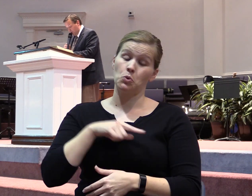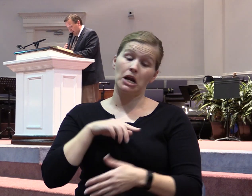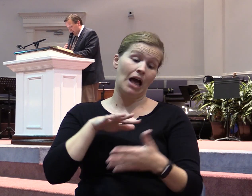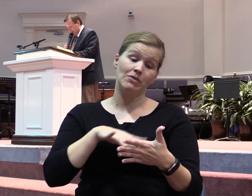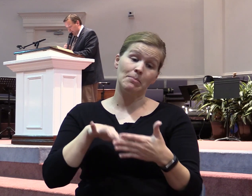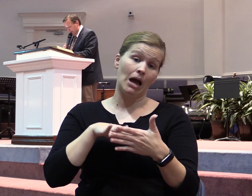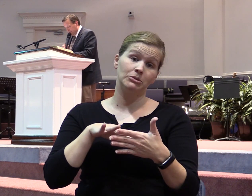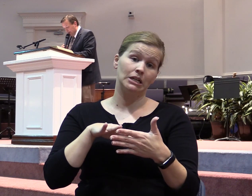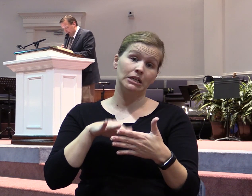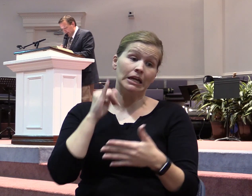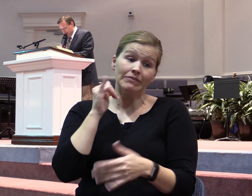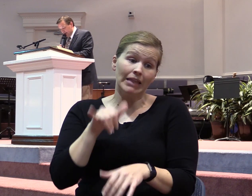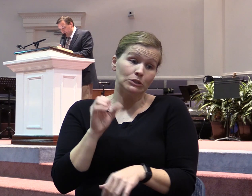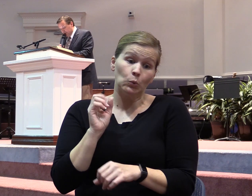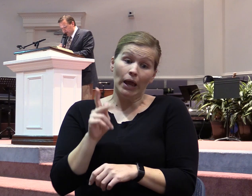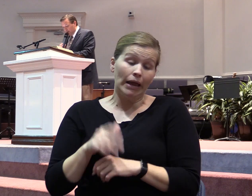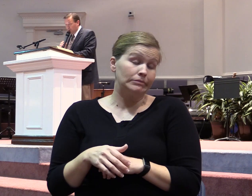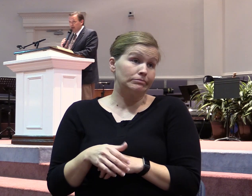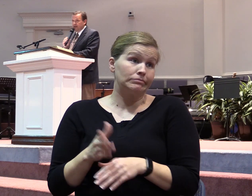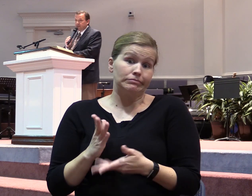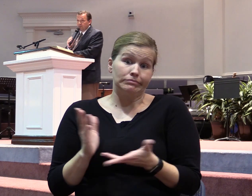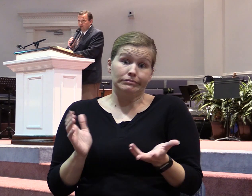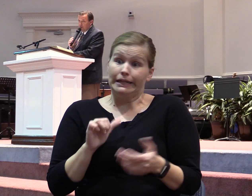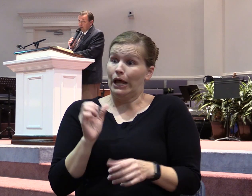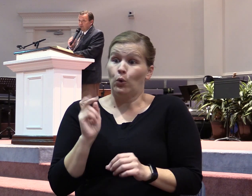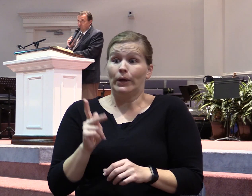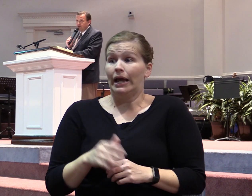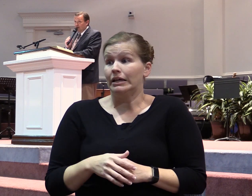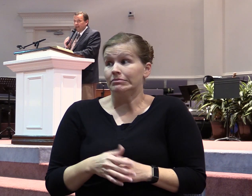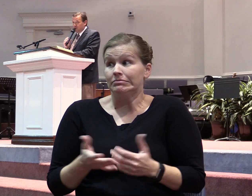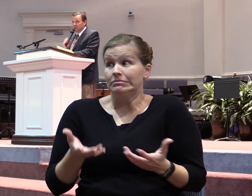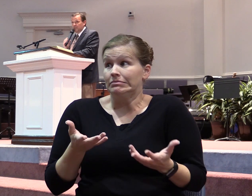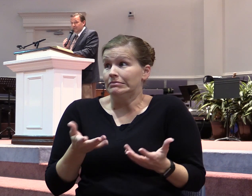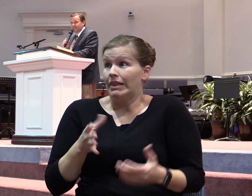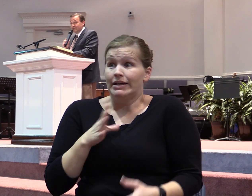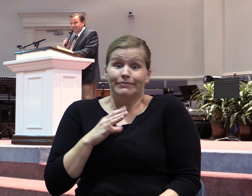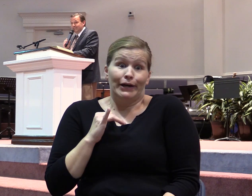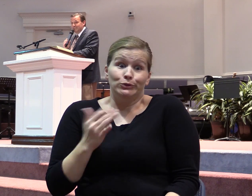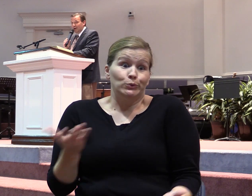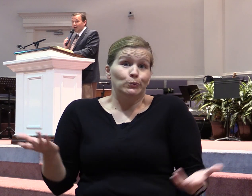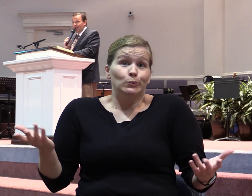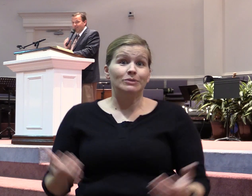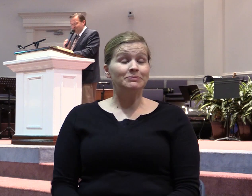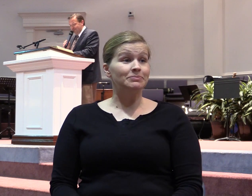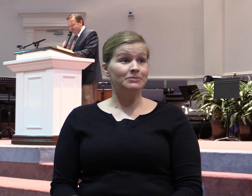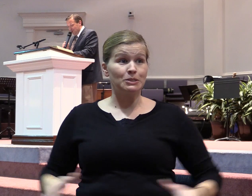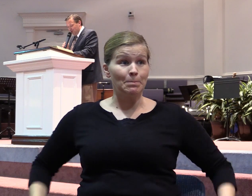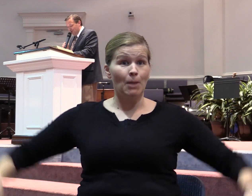okay, say amen. Amen. If it's not okay, that's fine too. Say amen. Buckle up. Enjoy the